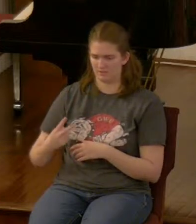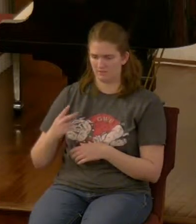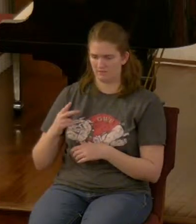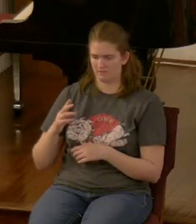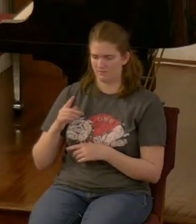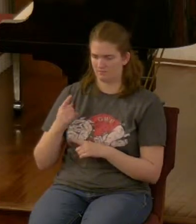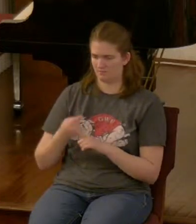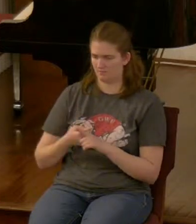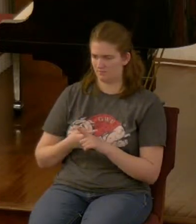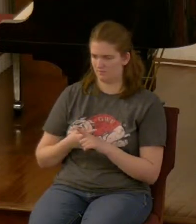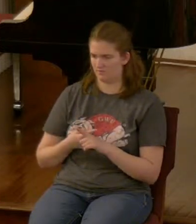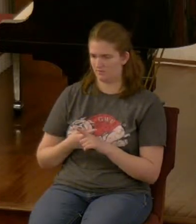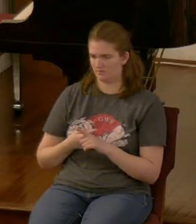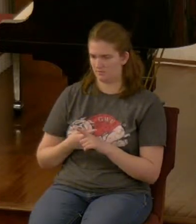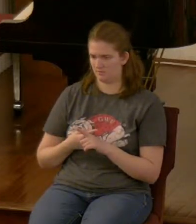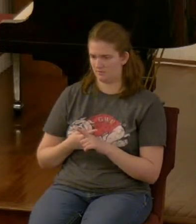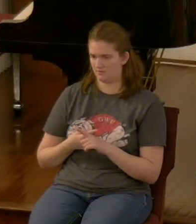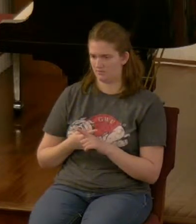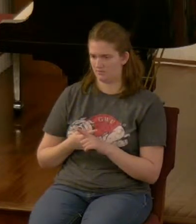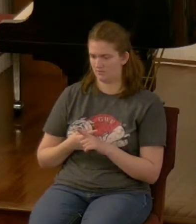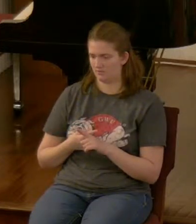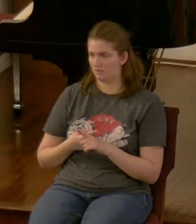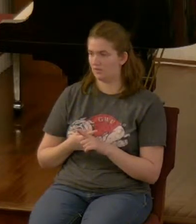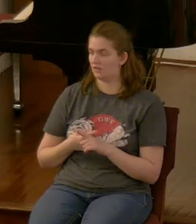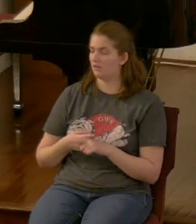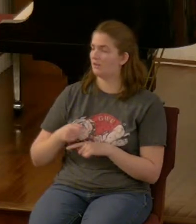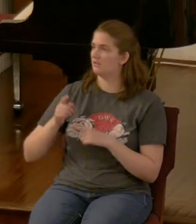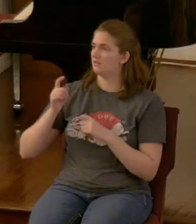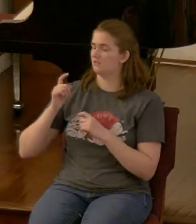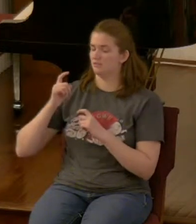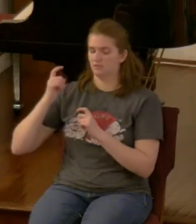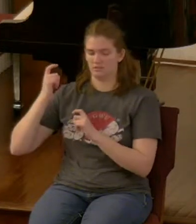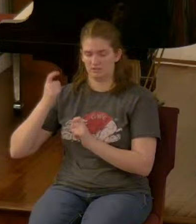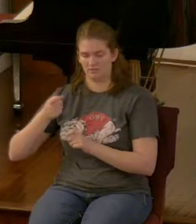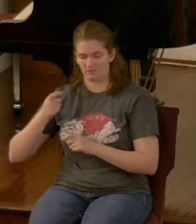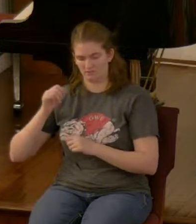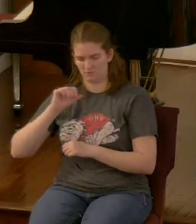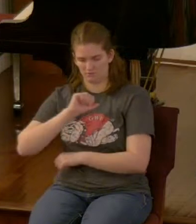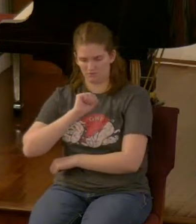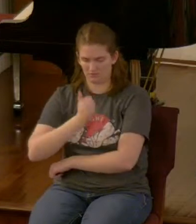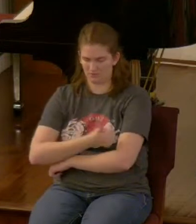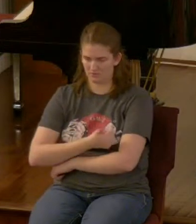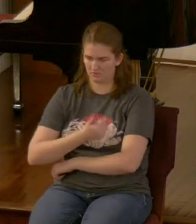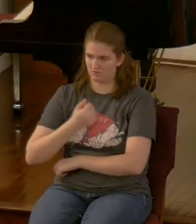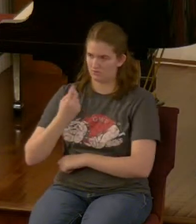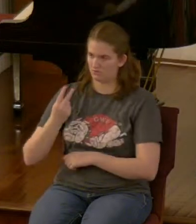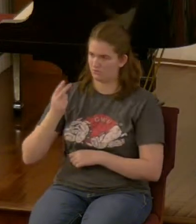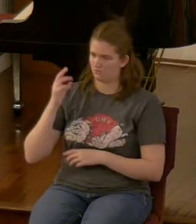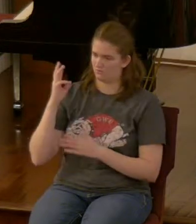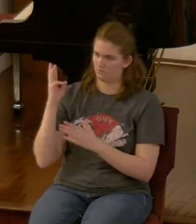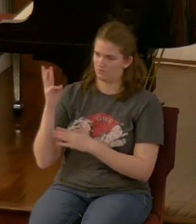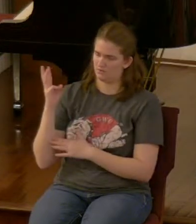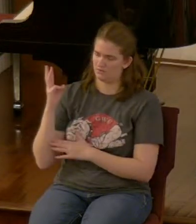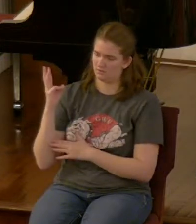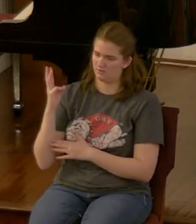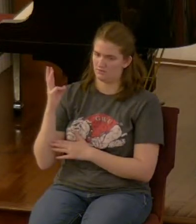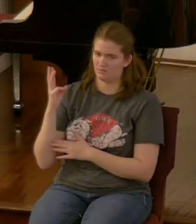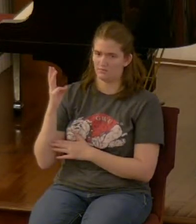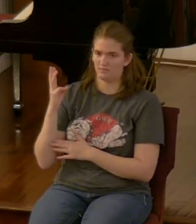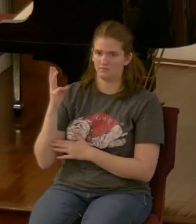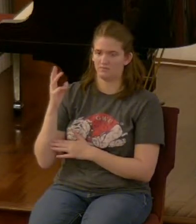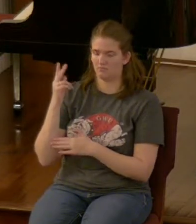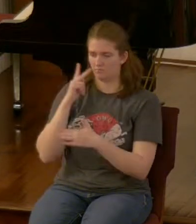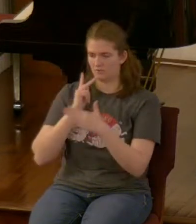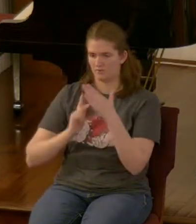and I will grant authority to my two witnesses and they will prophesy for 1260 days